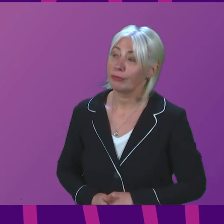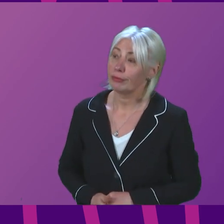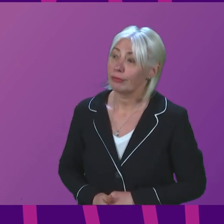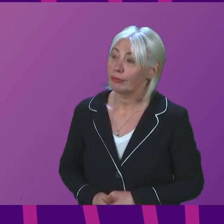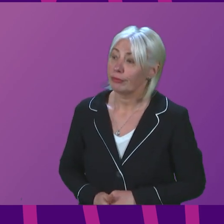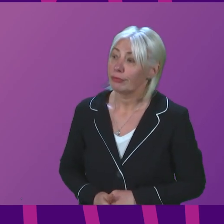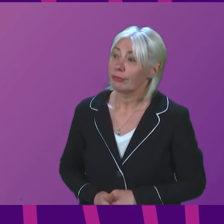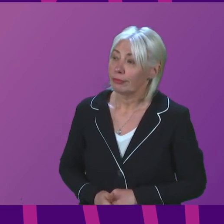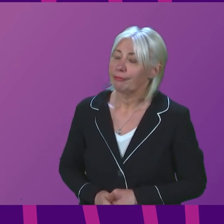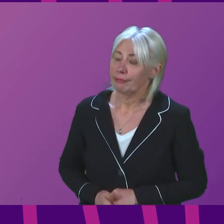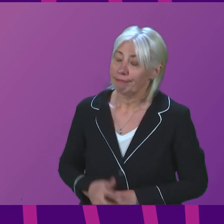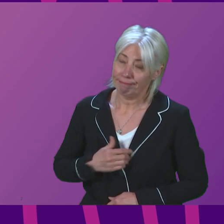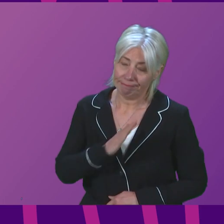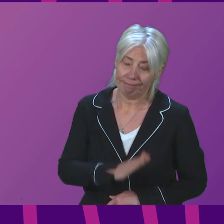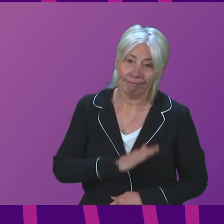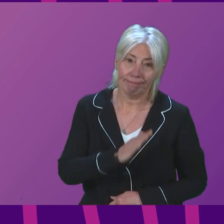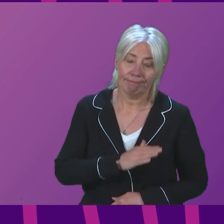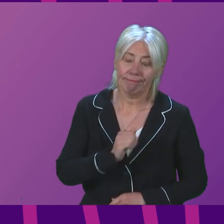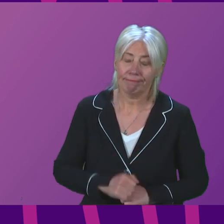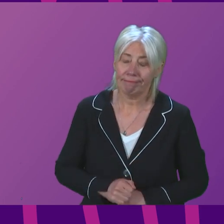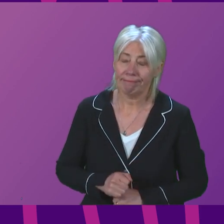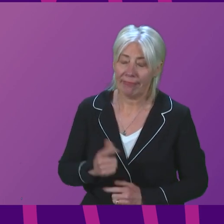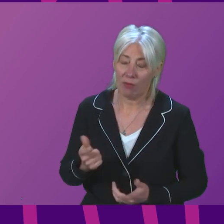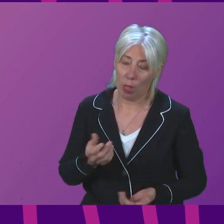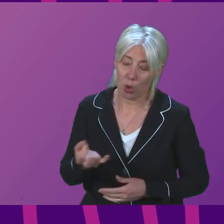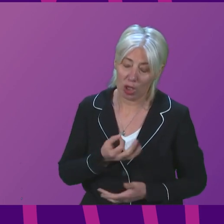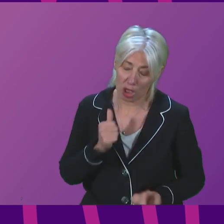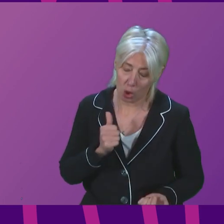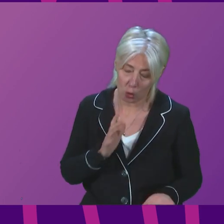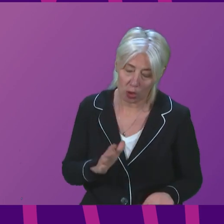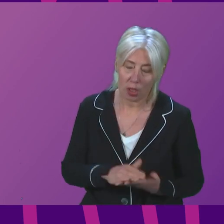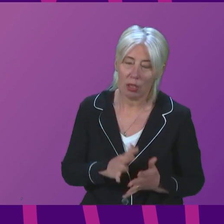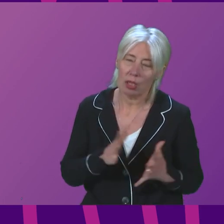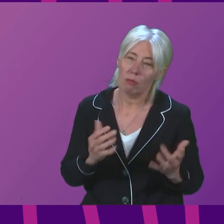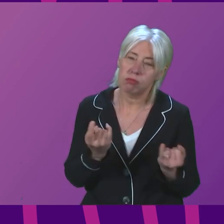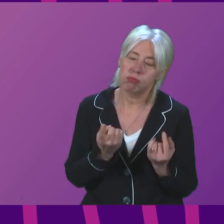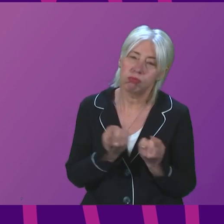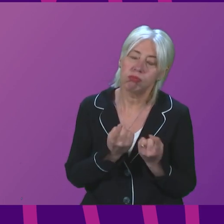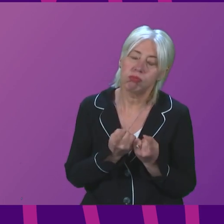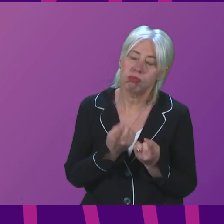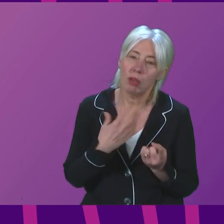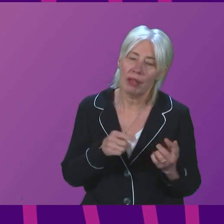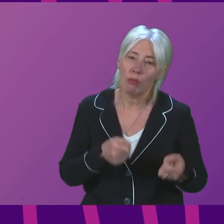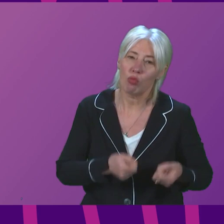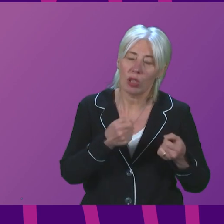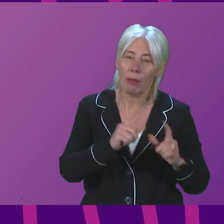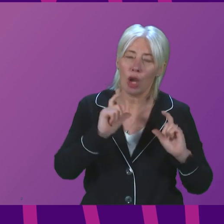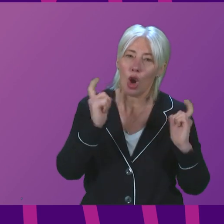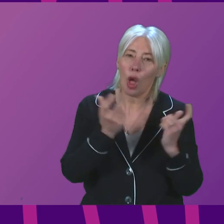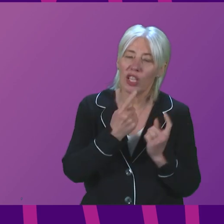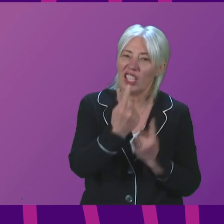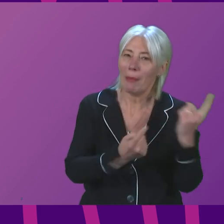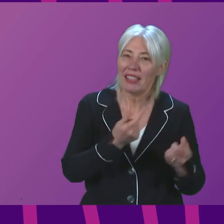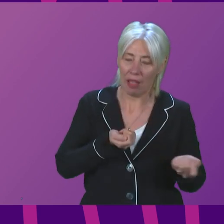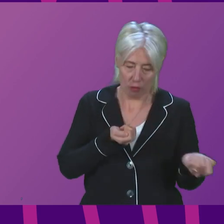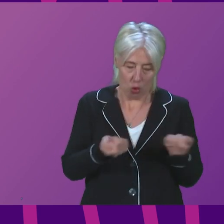I have some sympathy with the sentiments of that question. I know there are significant issues that have been raised. Colleges, of course, are self